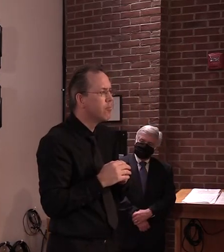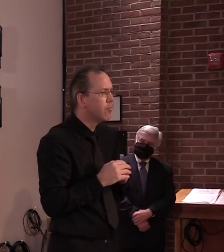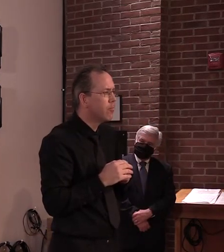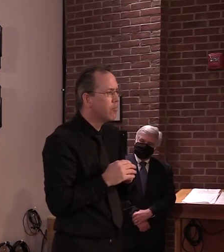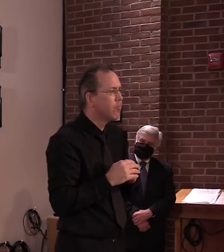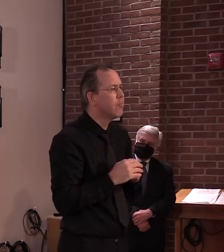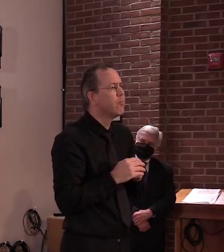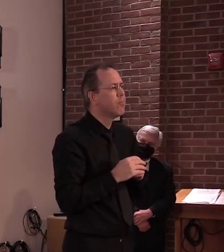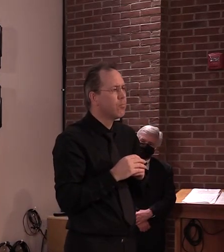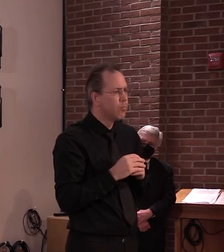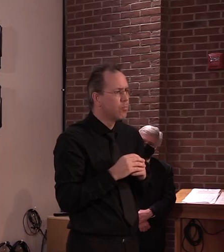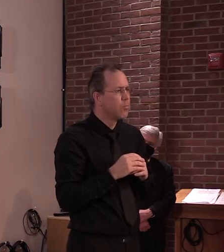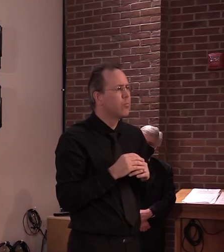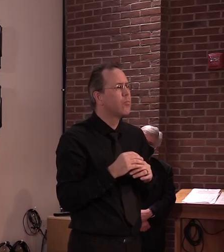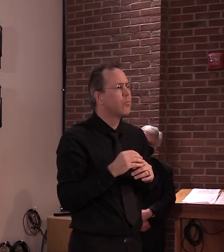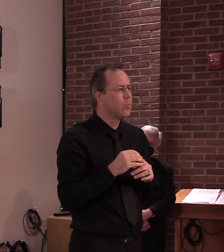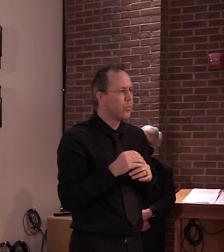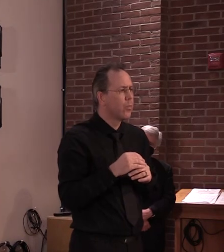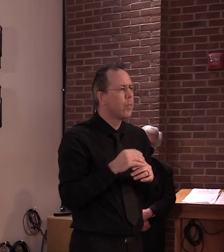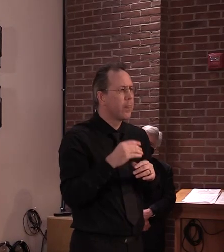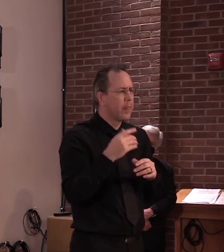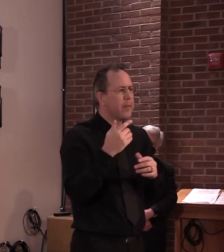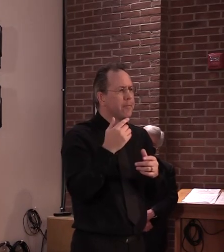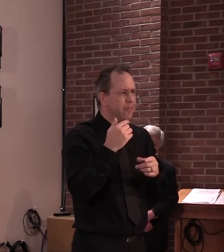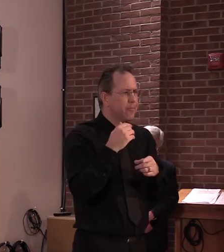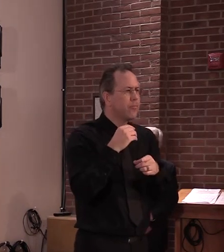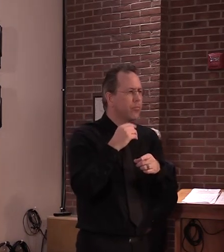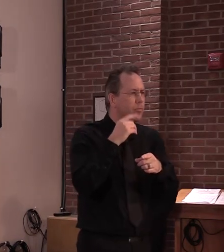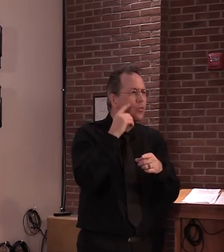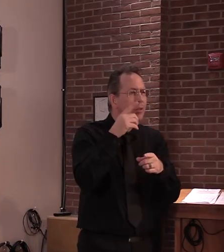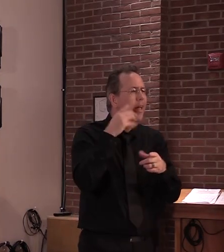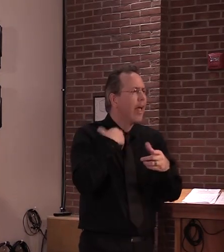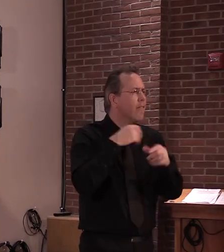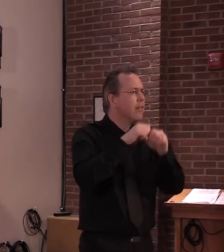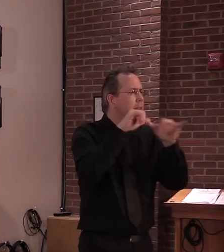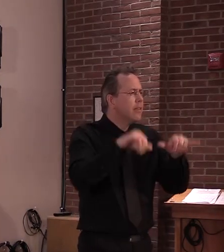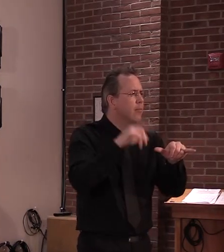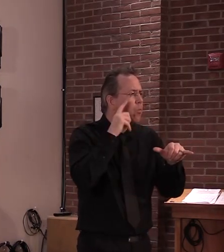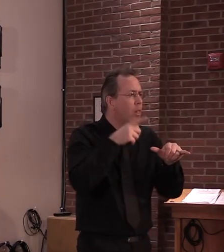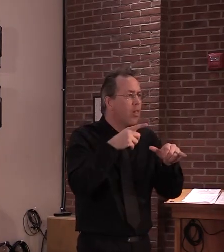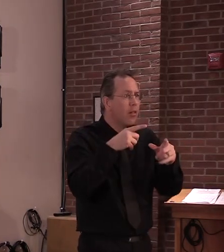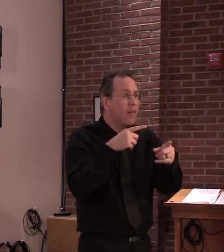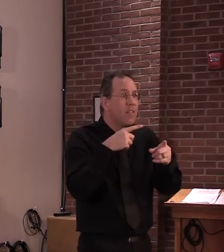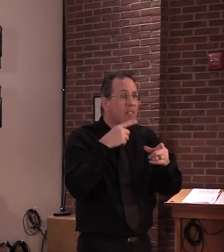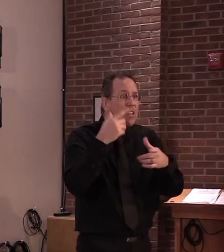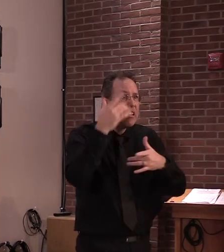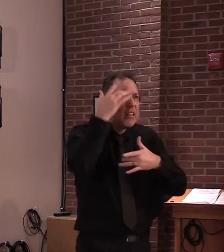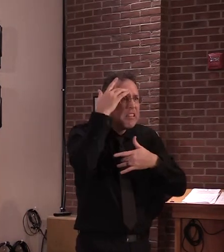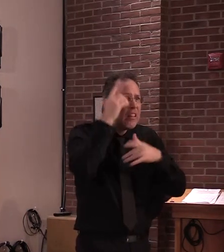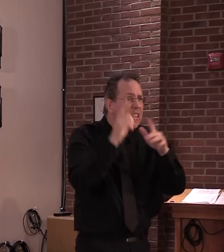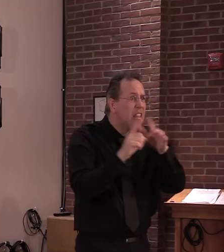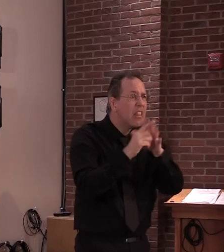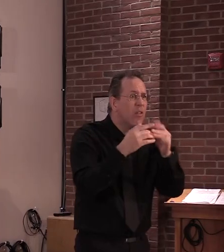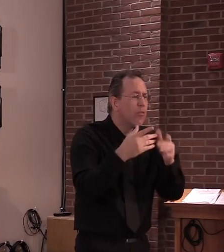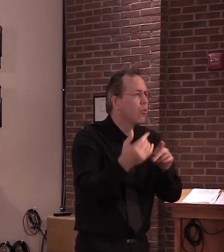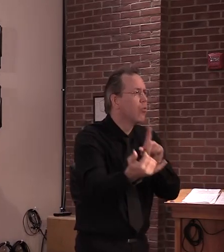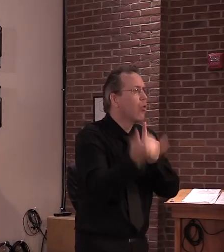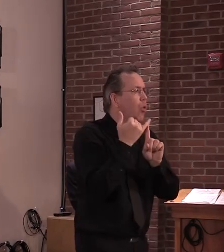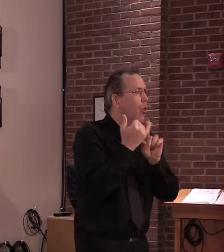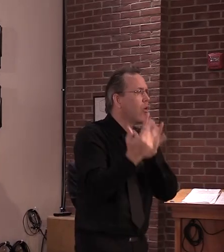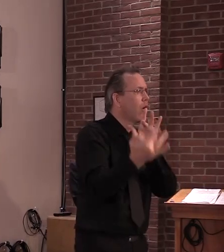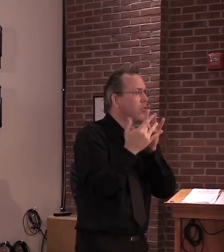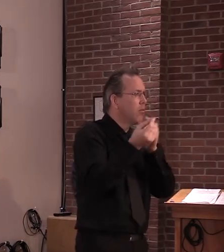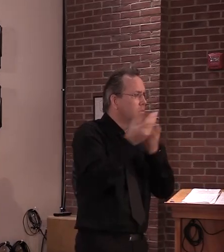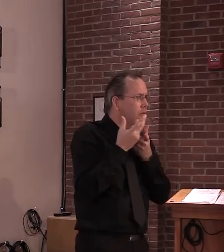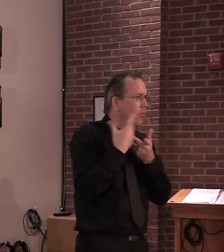end user regarding symptoms to report, regarding education about the virus, regarding what you